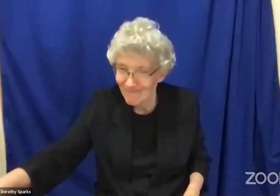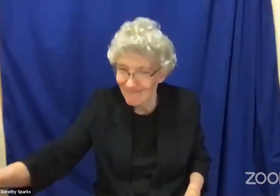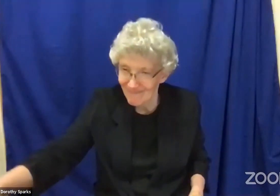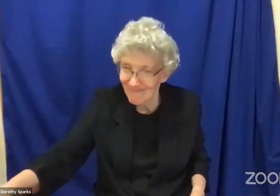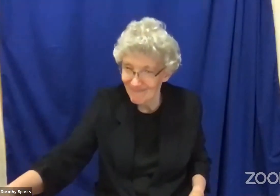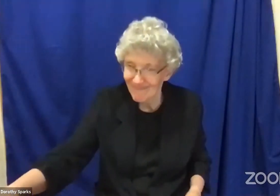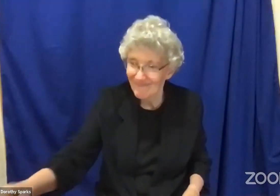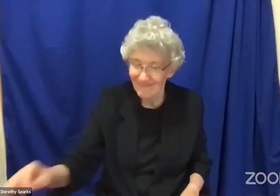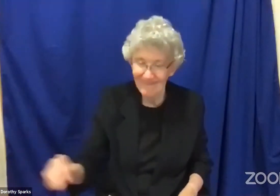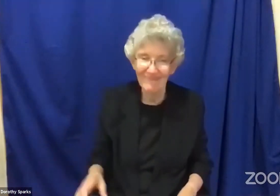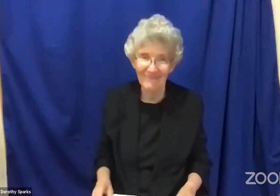God.